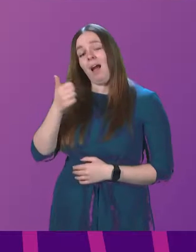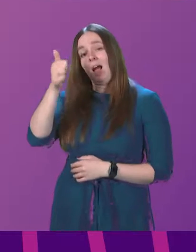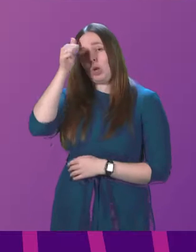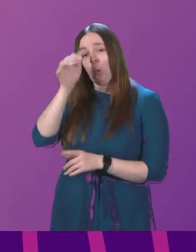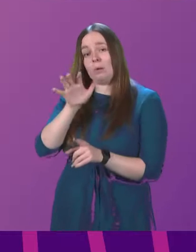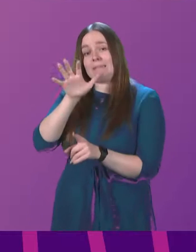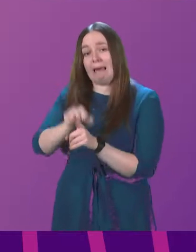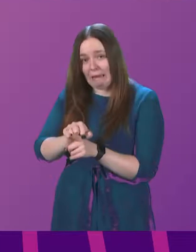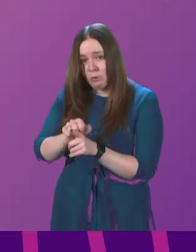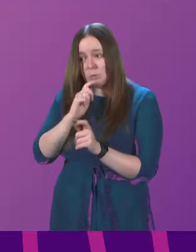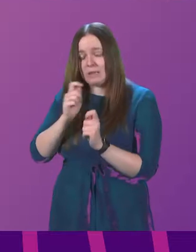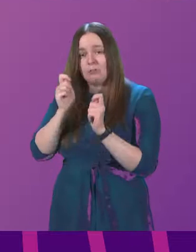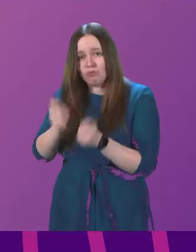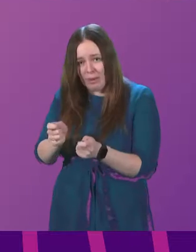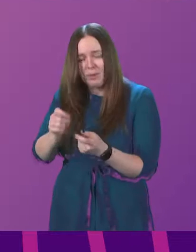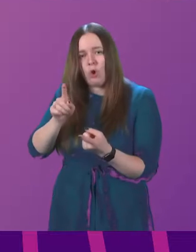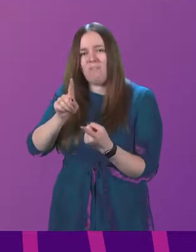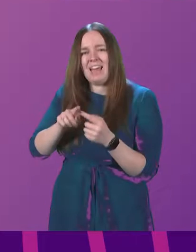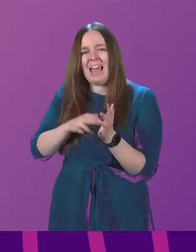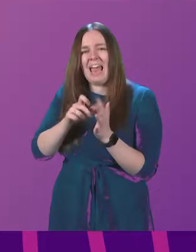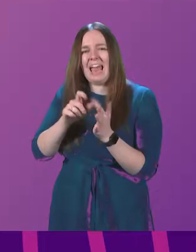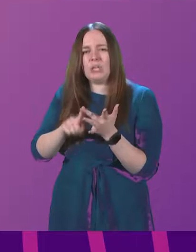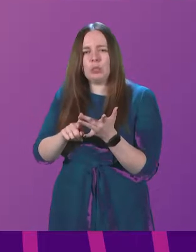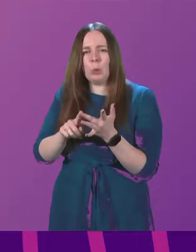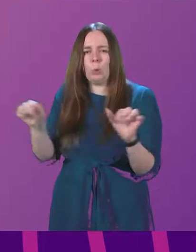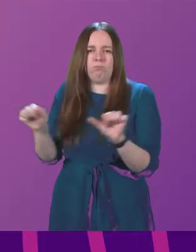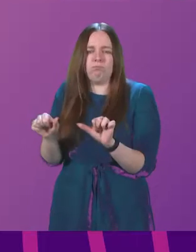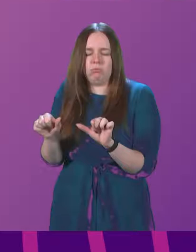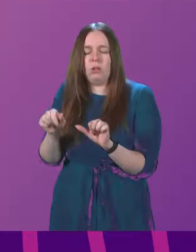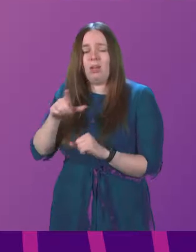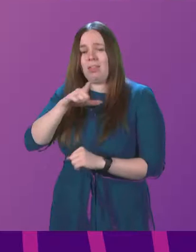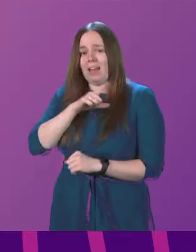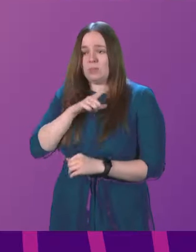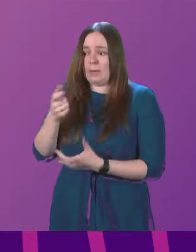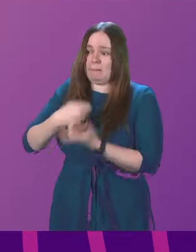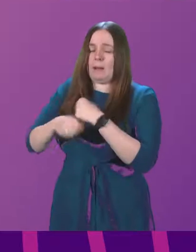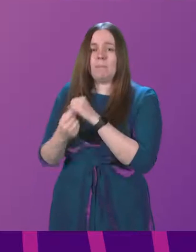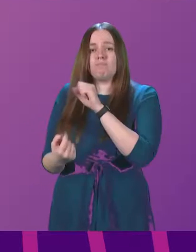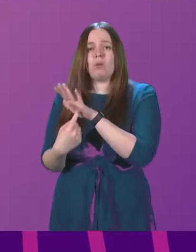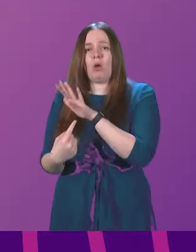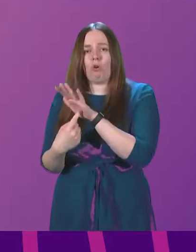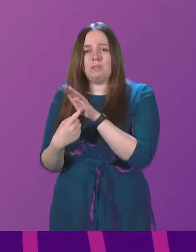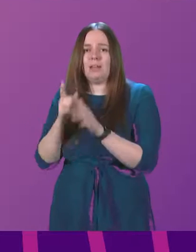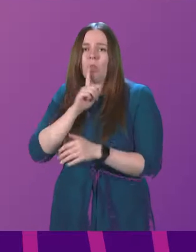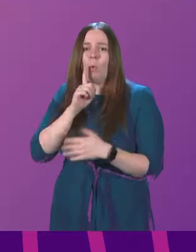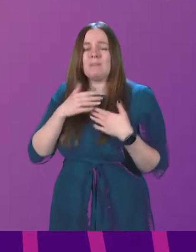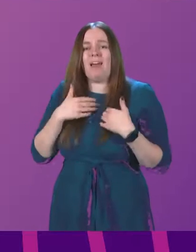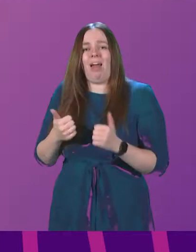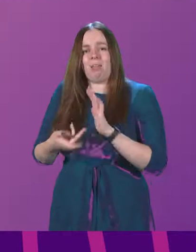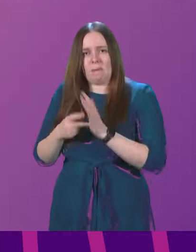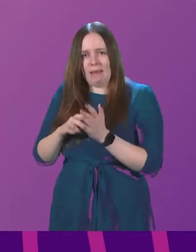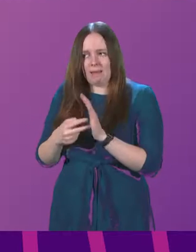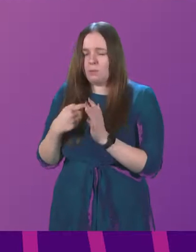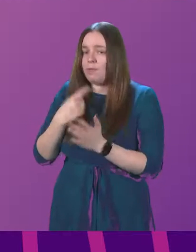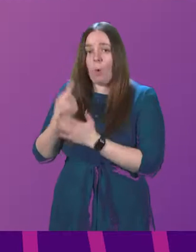and treatment of endometriosis must improve, and that's why we've made it a priority in the Women's Health Plan. We're the only